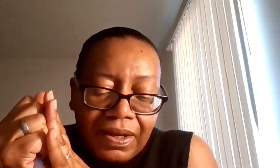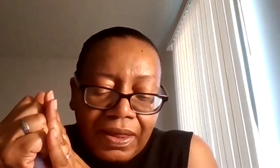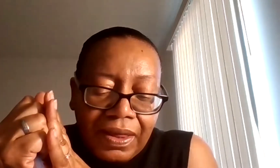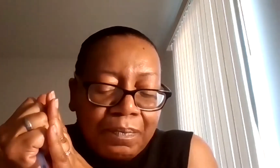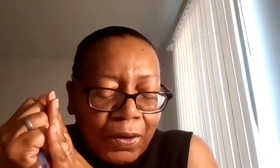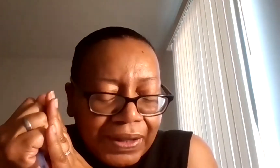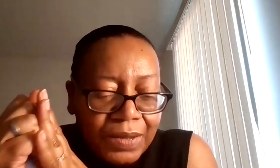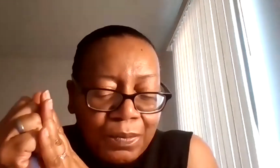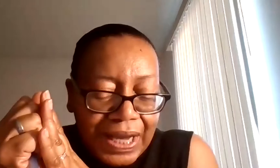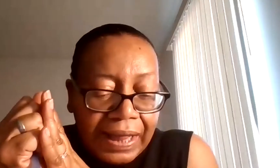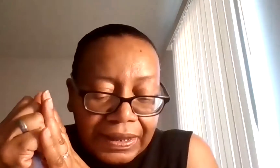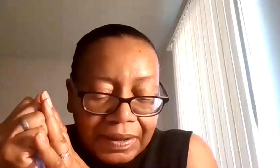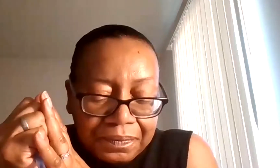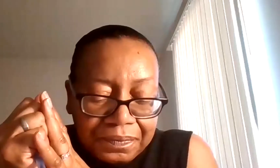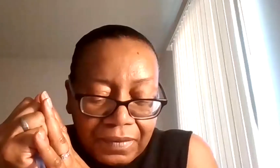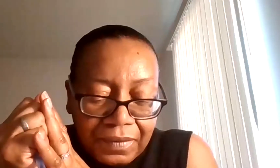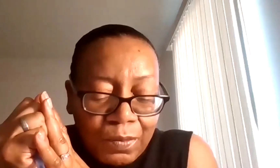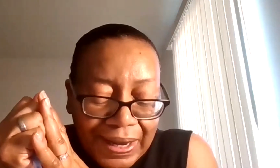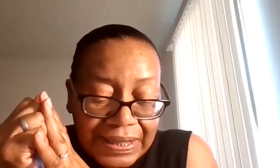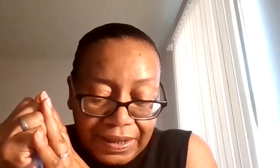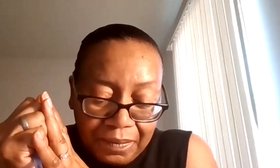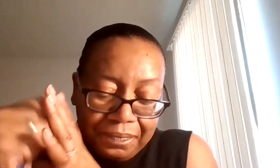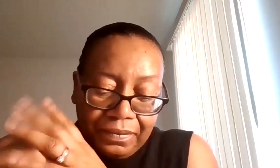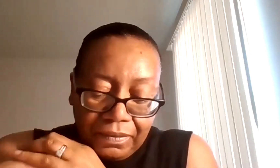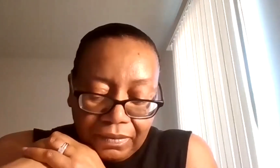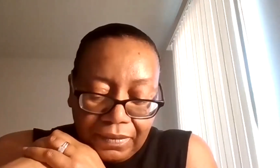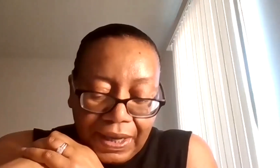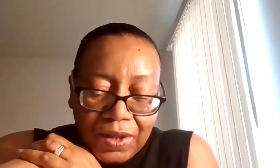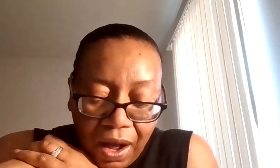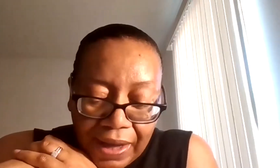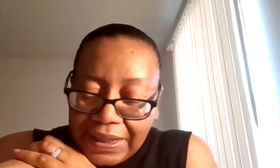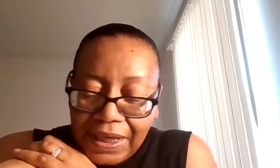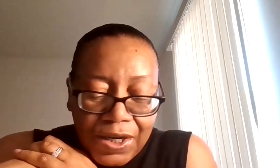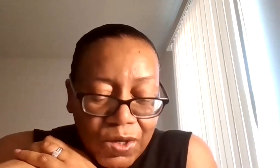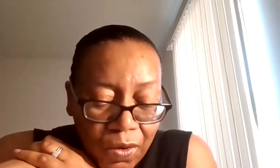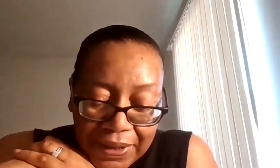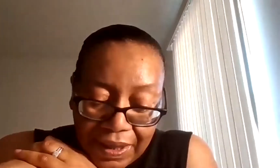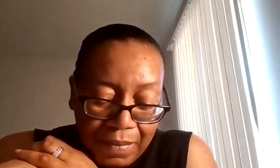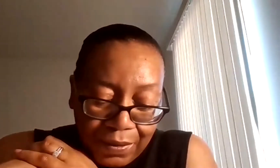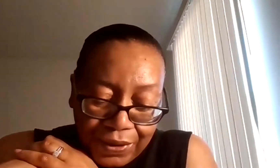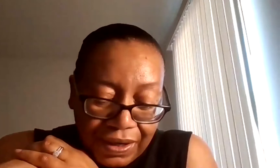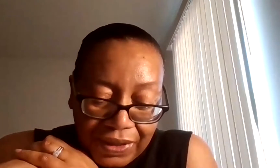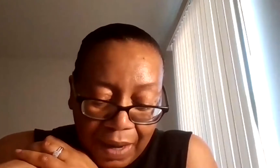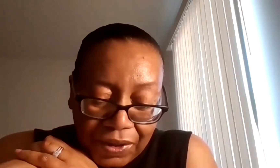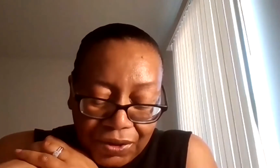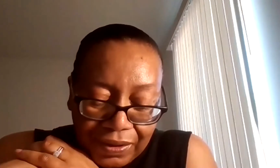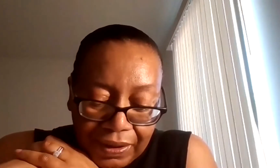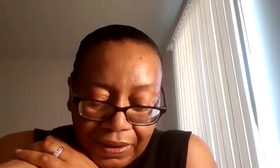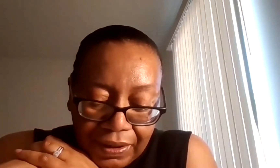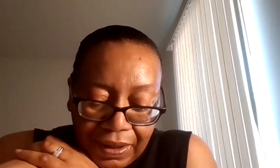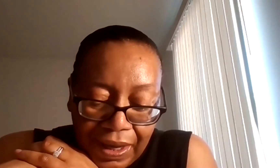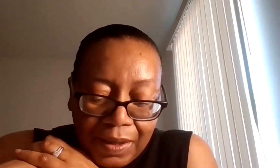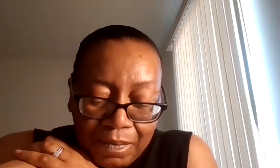The police brutality and the racism is causing an enormous amount of damage